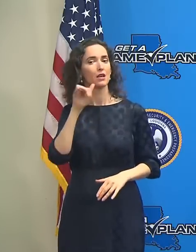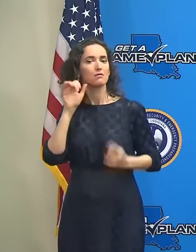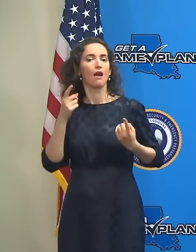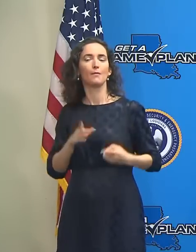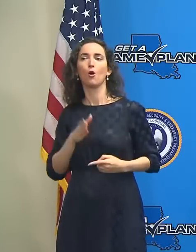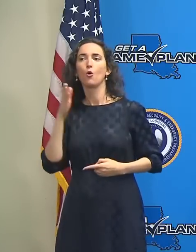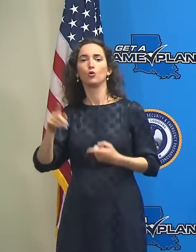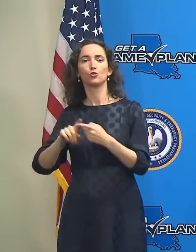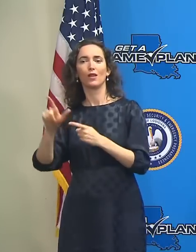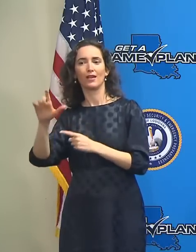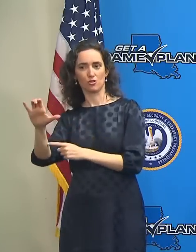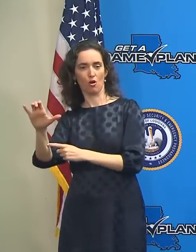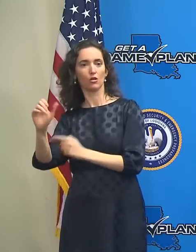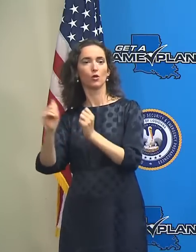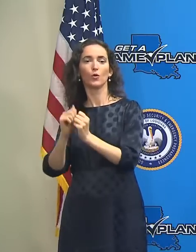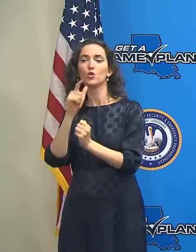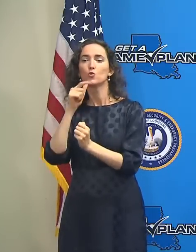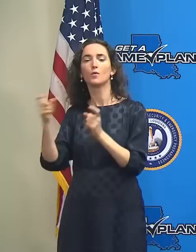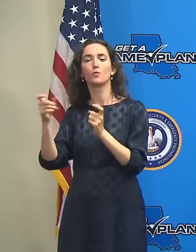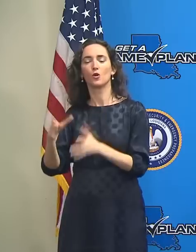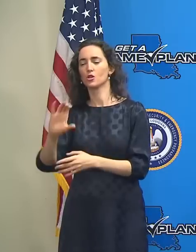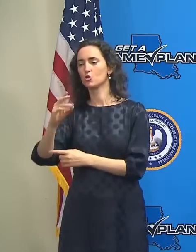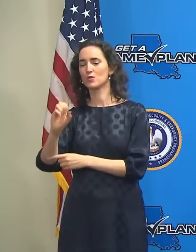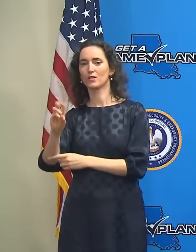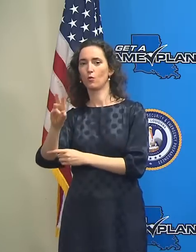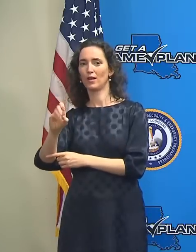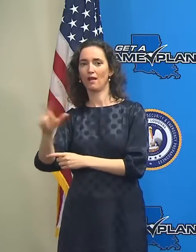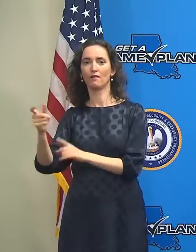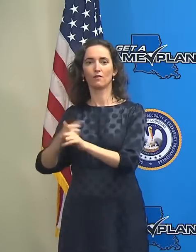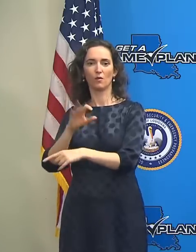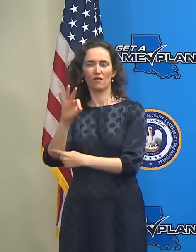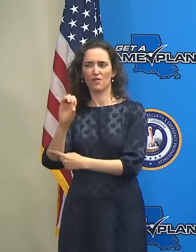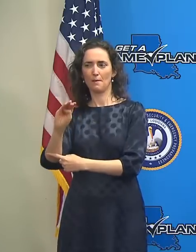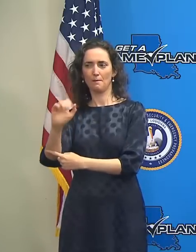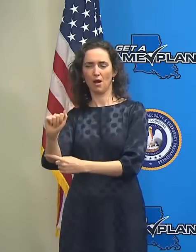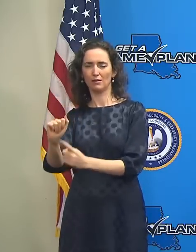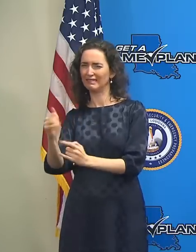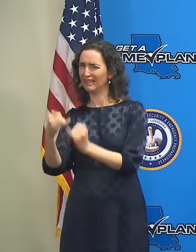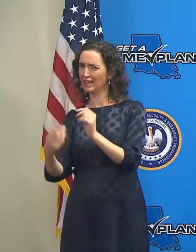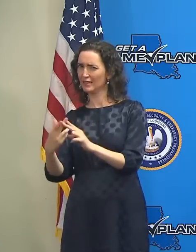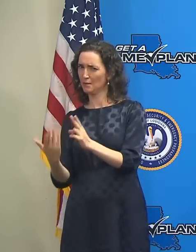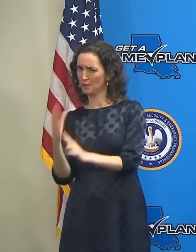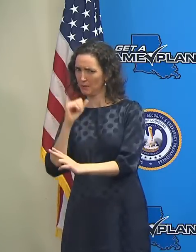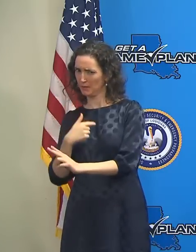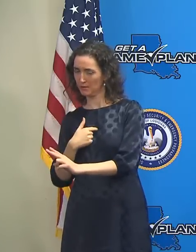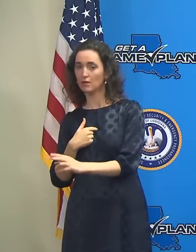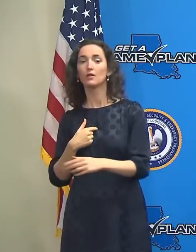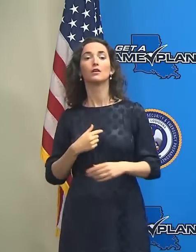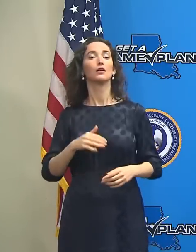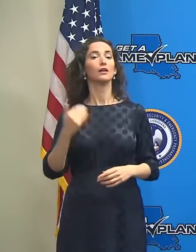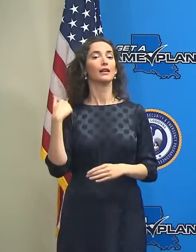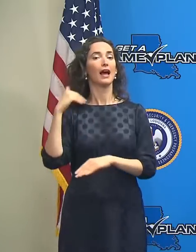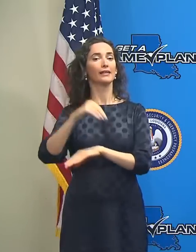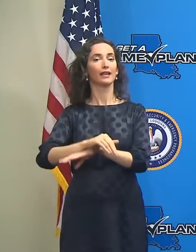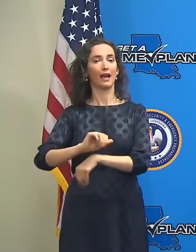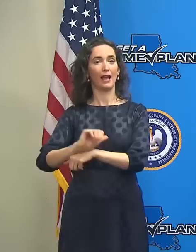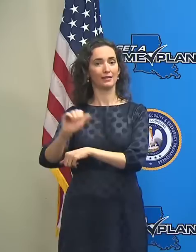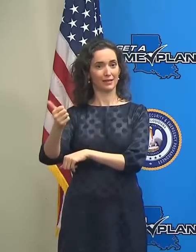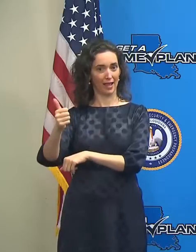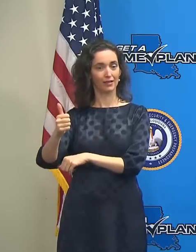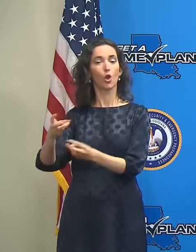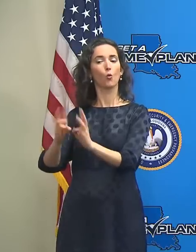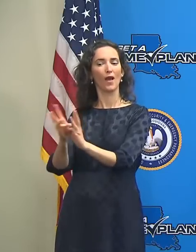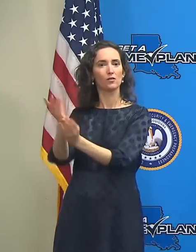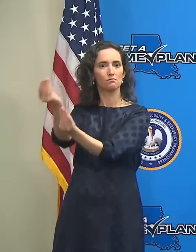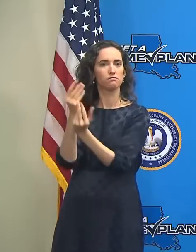Administrator Criswell of FEMA at the time that we received the weather briefing at 10 o'clock yesterday morning, which was the first time that